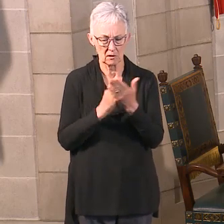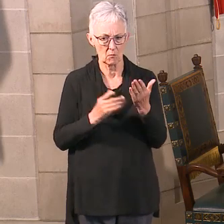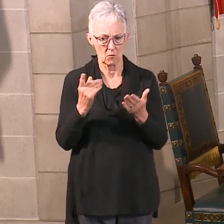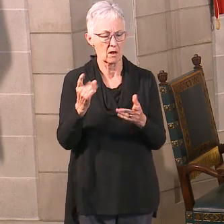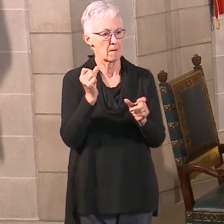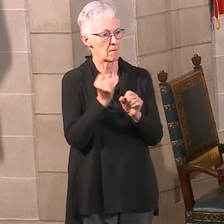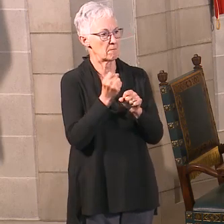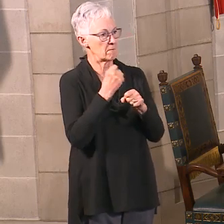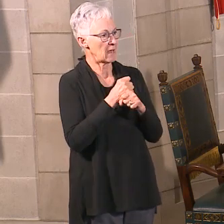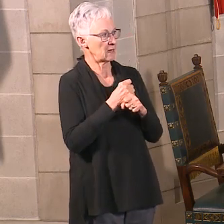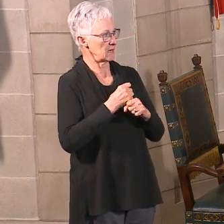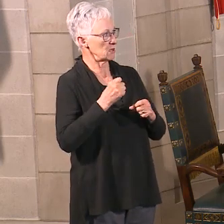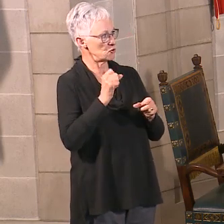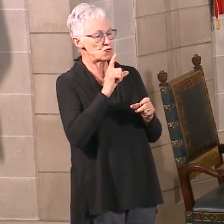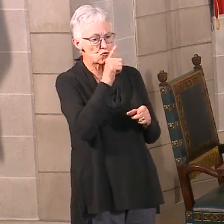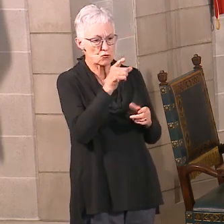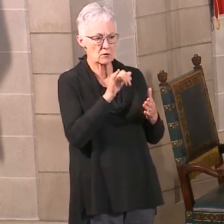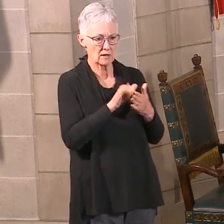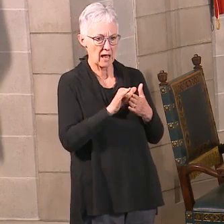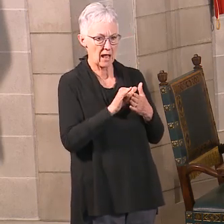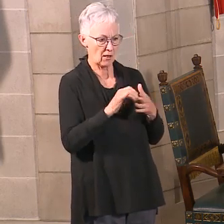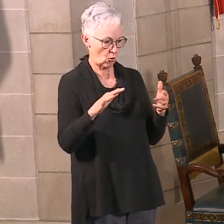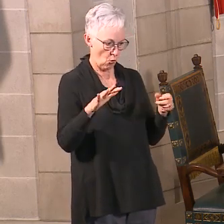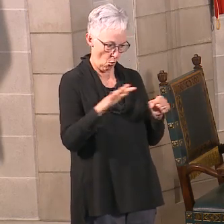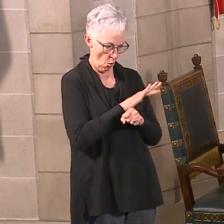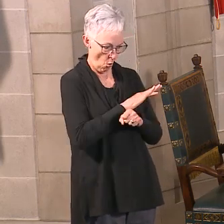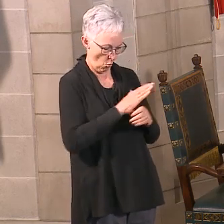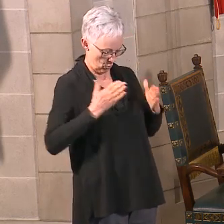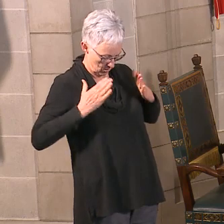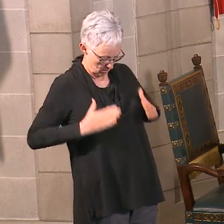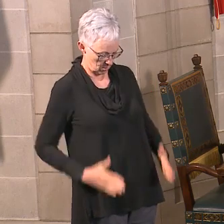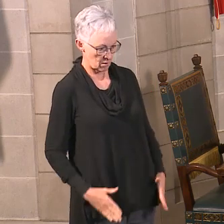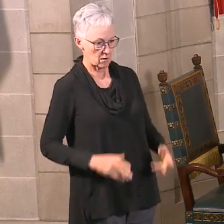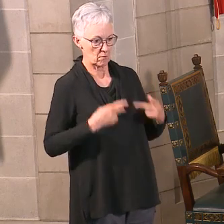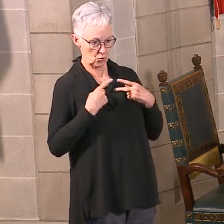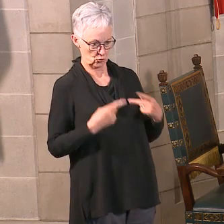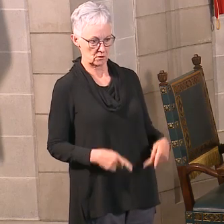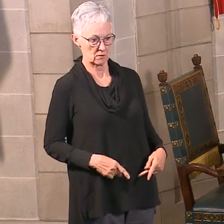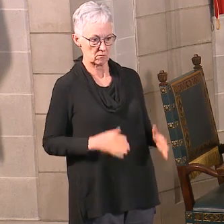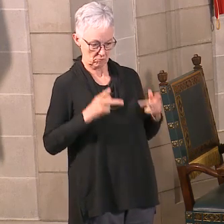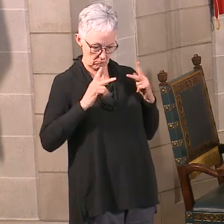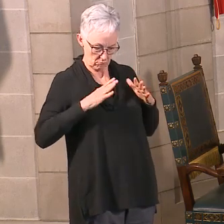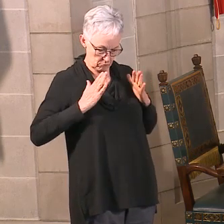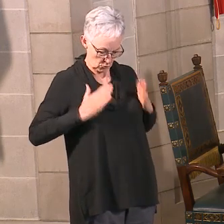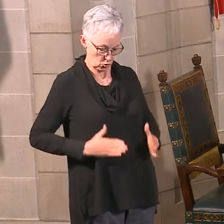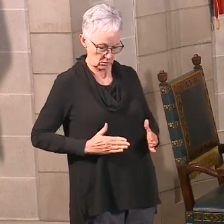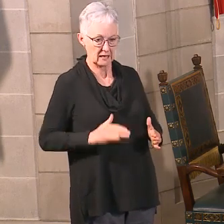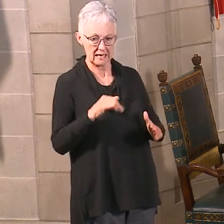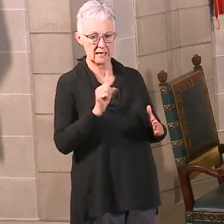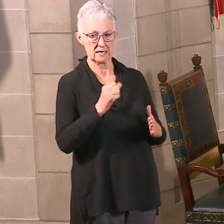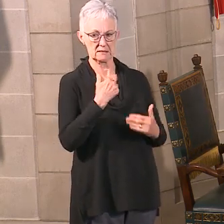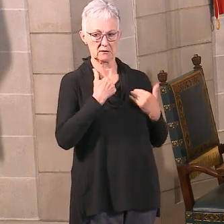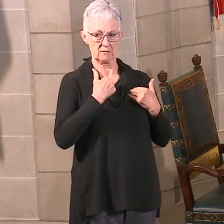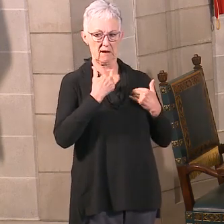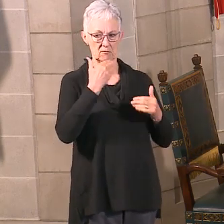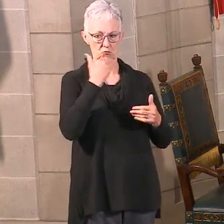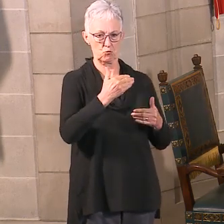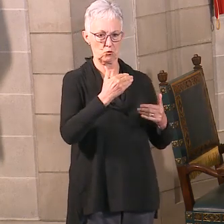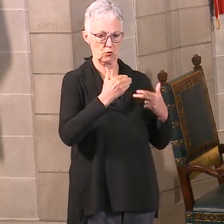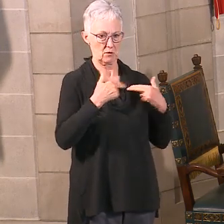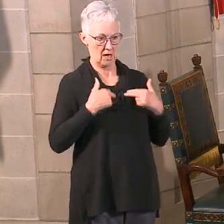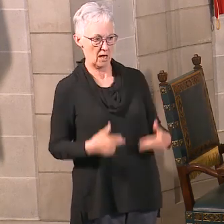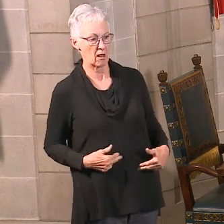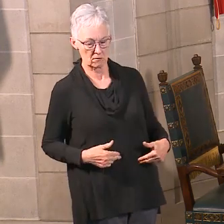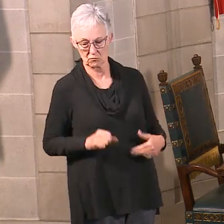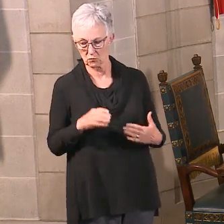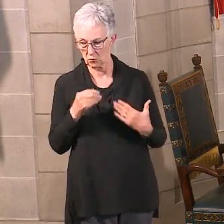here. And so I appreciate the comments about making sure that once we get past the physical health crisis here, we're also paying attention to the mental health that is going to be impacted by this as